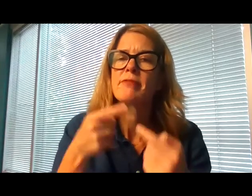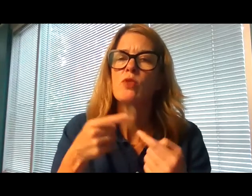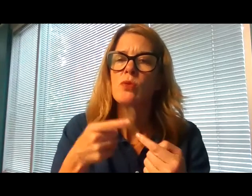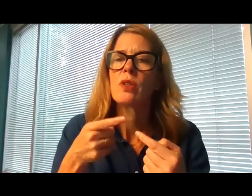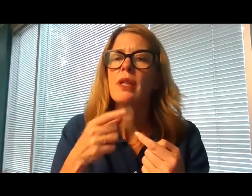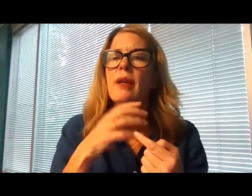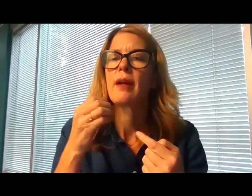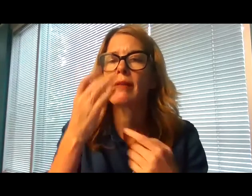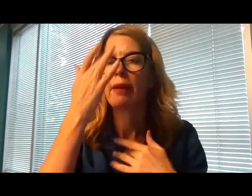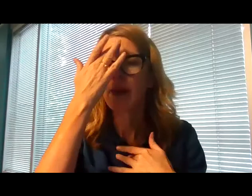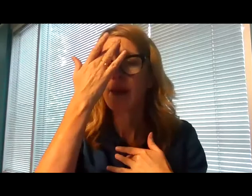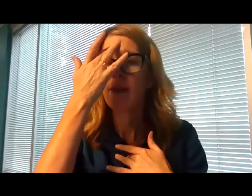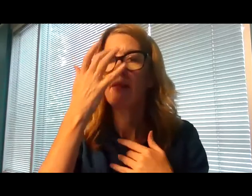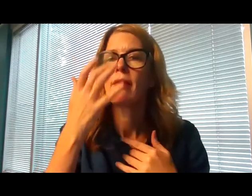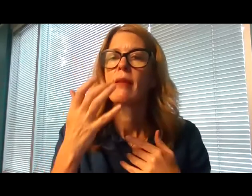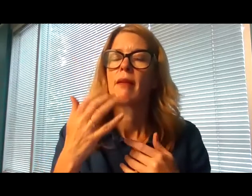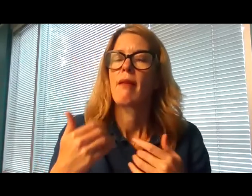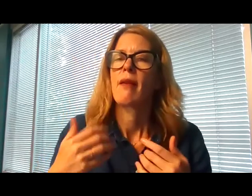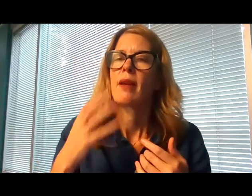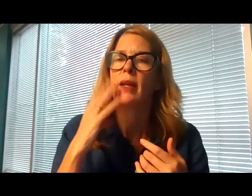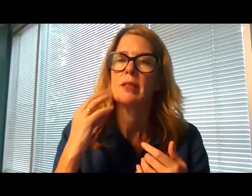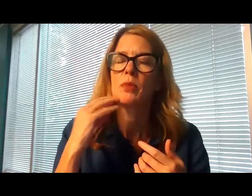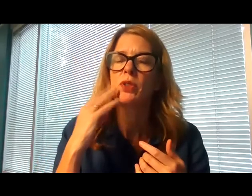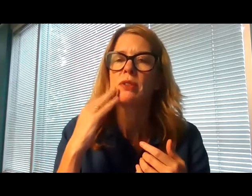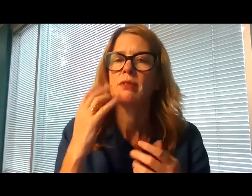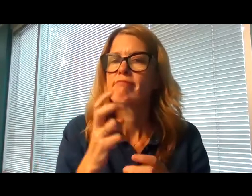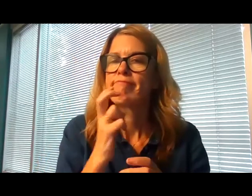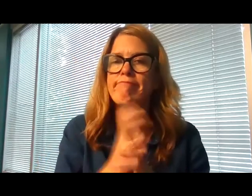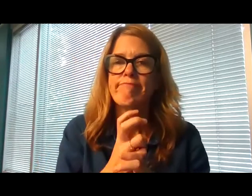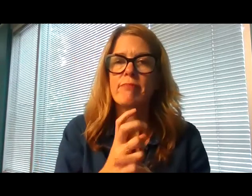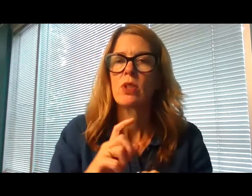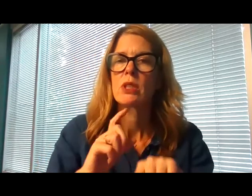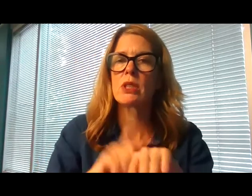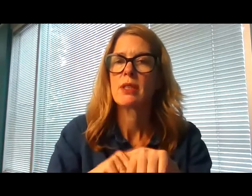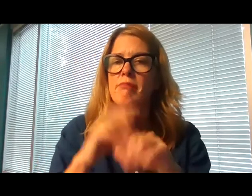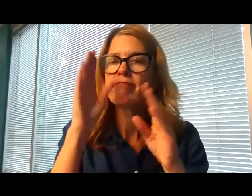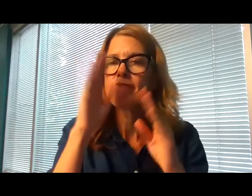ill, all those who are in pain, all those who suffer in body, mind, or spirit.